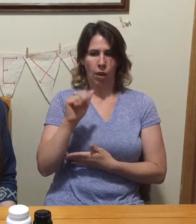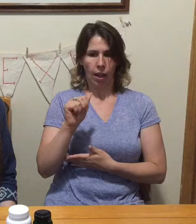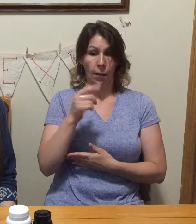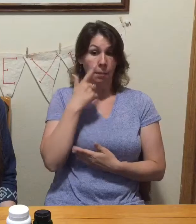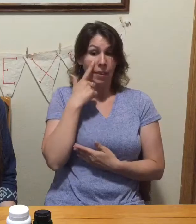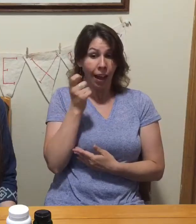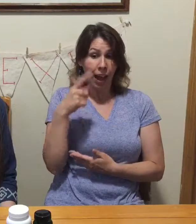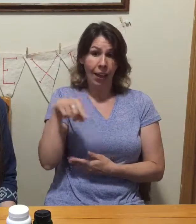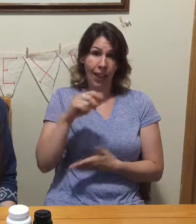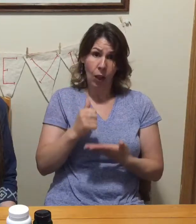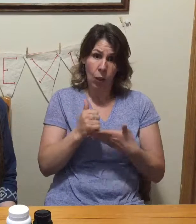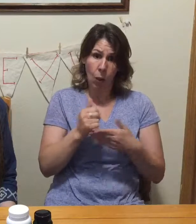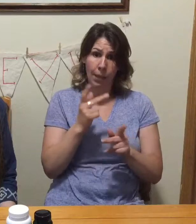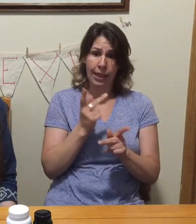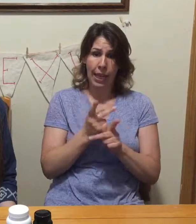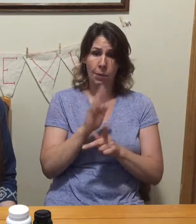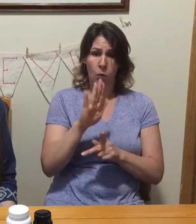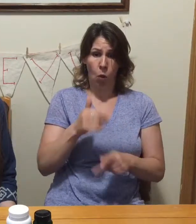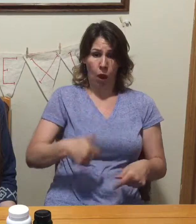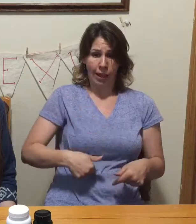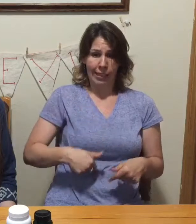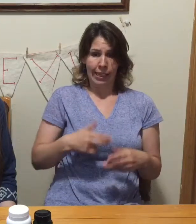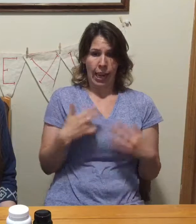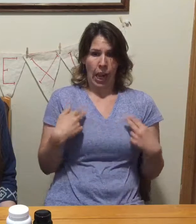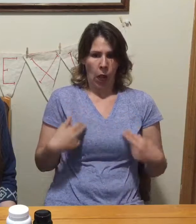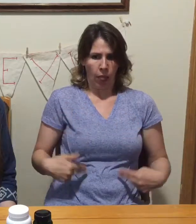and aiding in the breakdown of protein